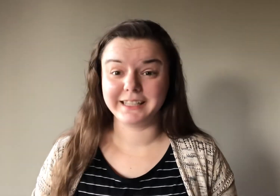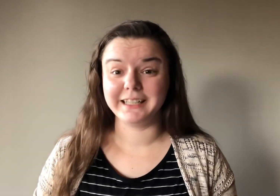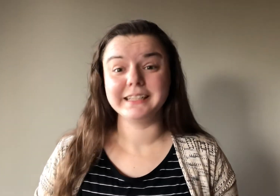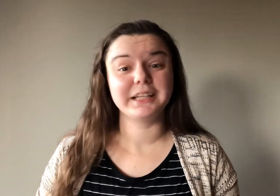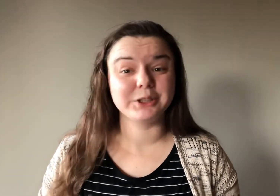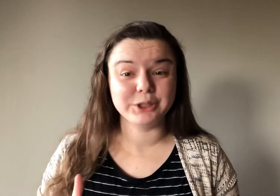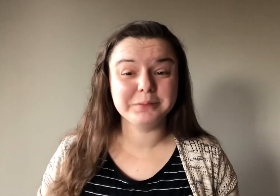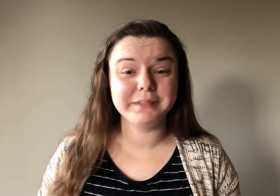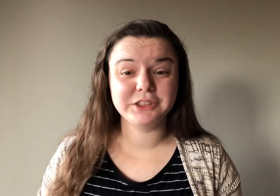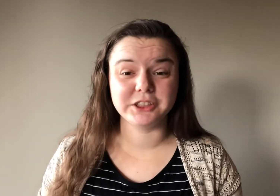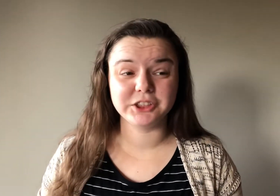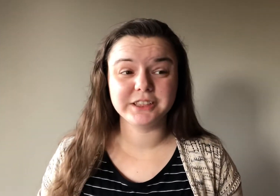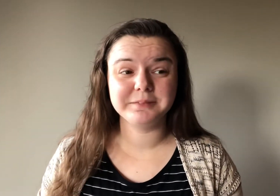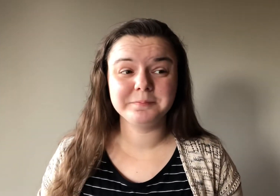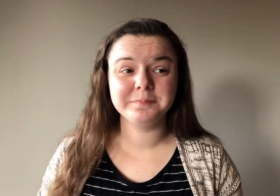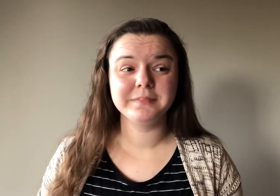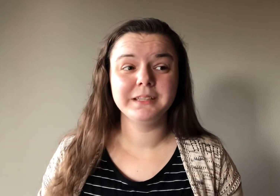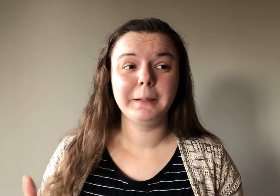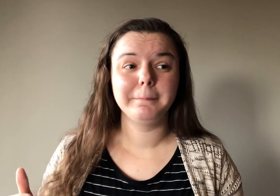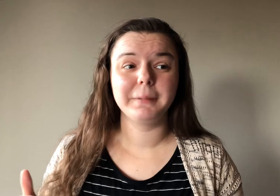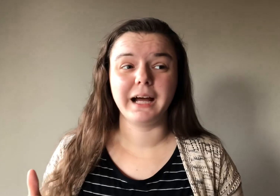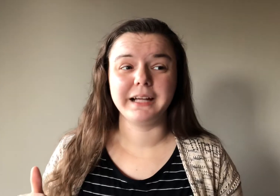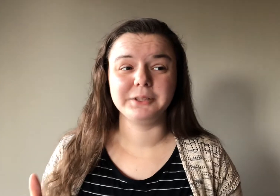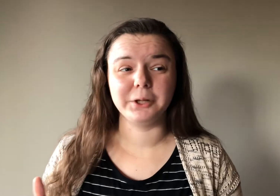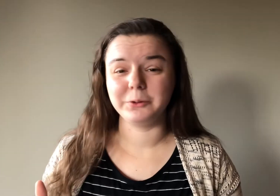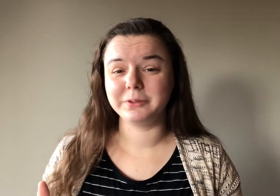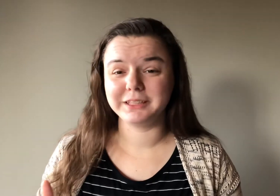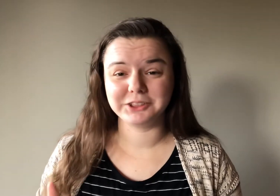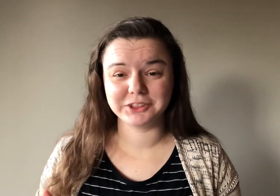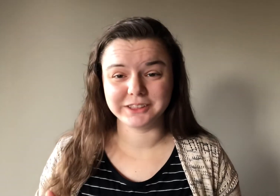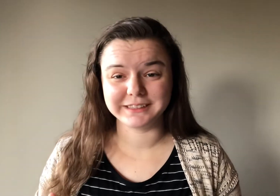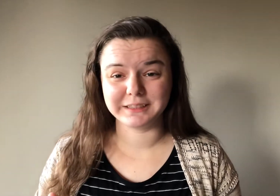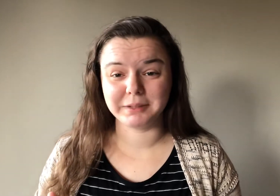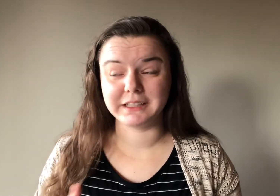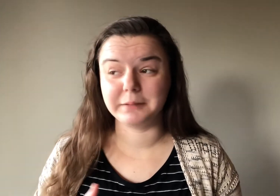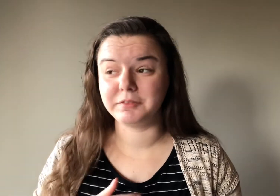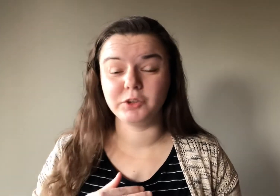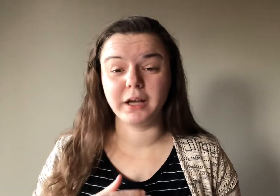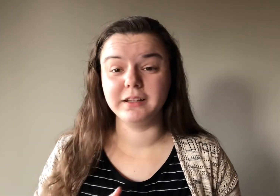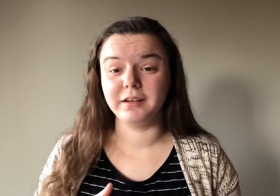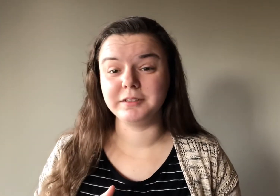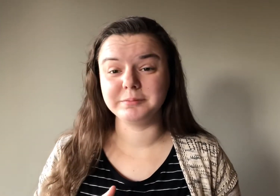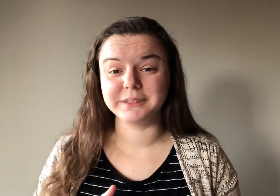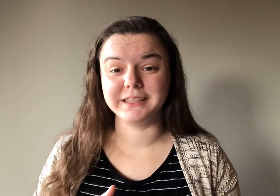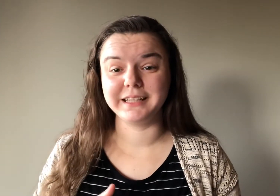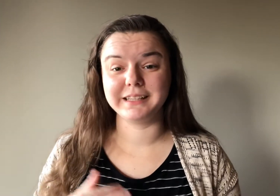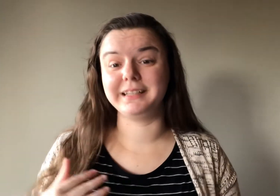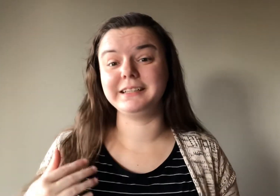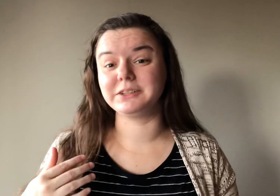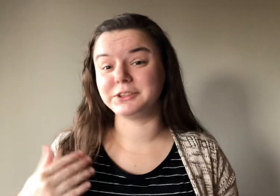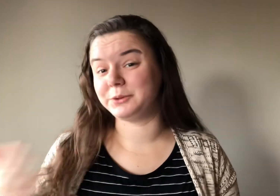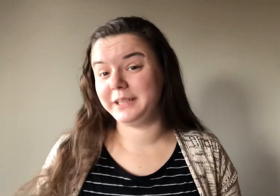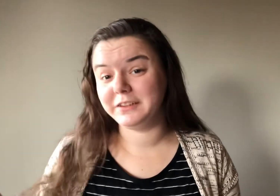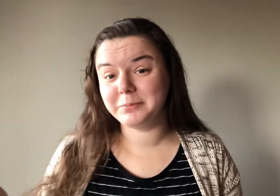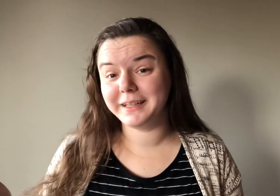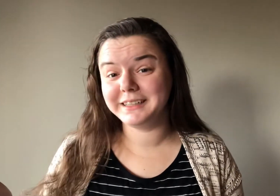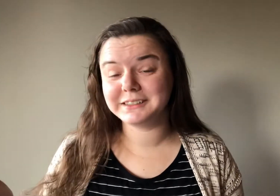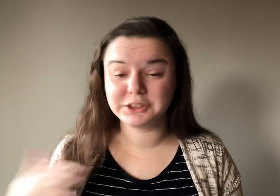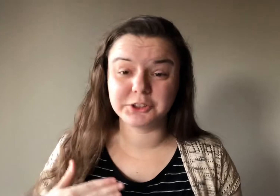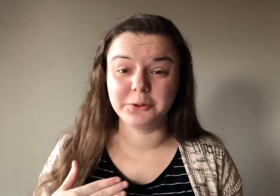again, it could be Jin Jin, but I know that Jin Jin is not my type even though I love him to death and he's also Kate's bias so